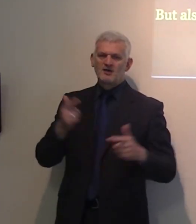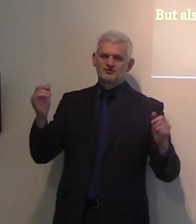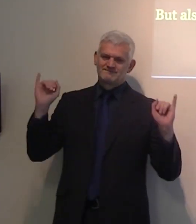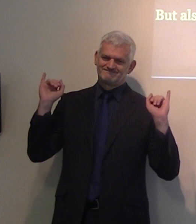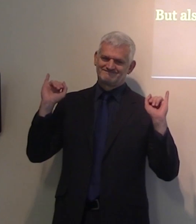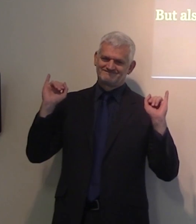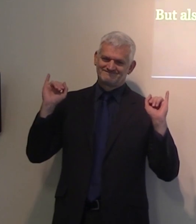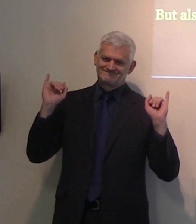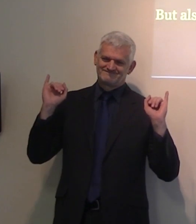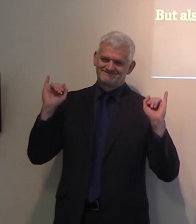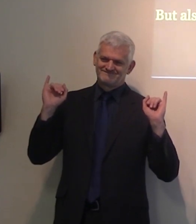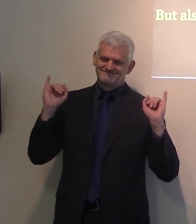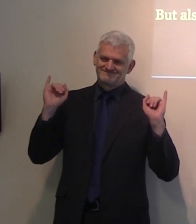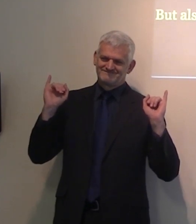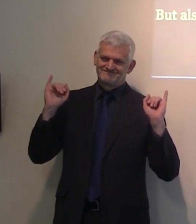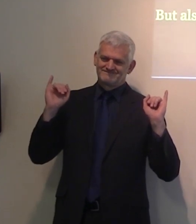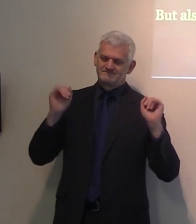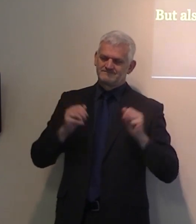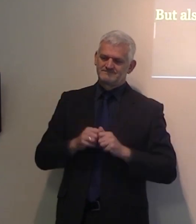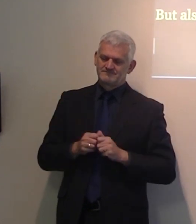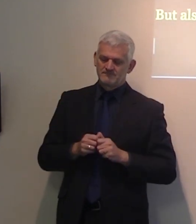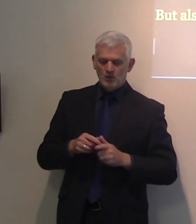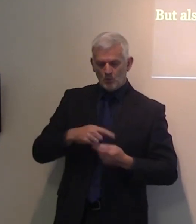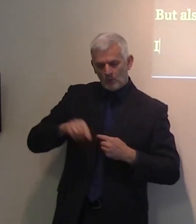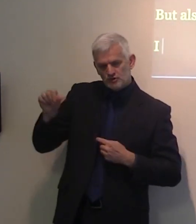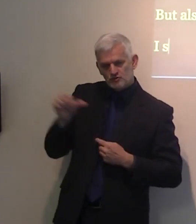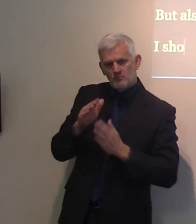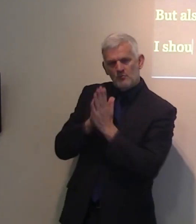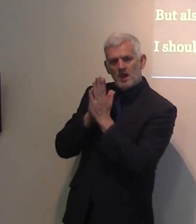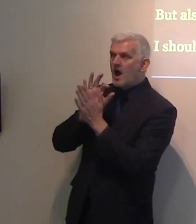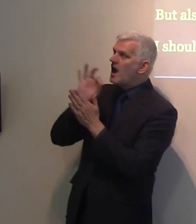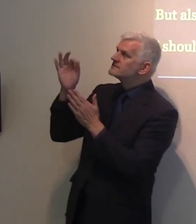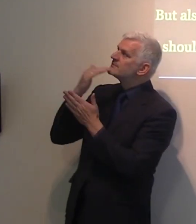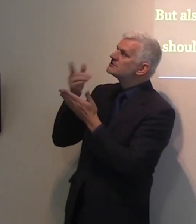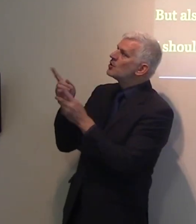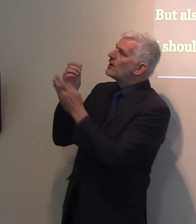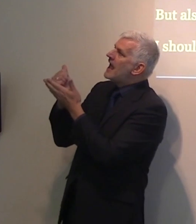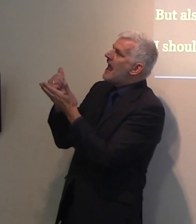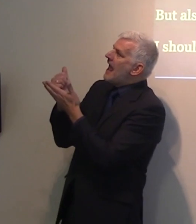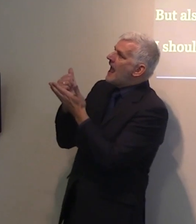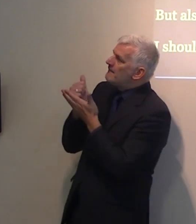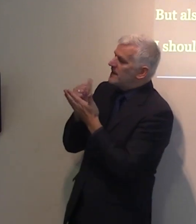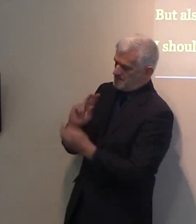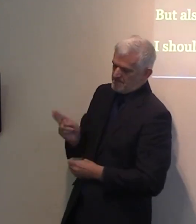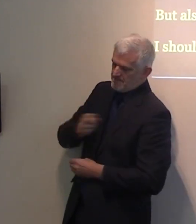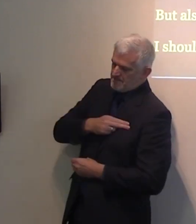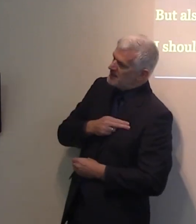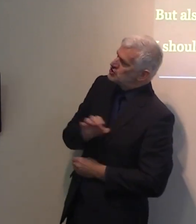Oh, the prayer, the prayer within her, God help me to give the salt, to know how